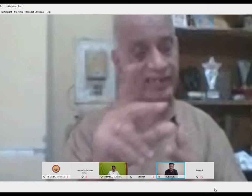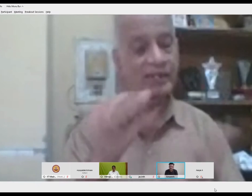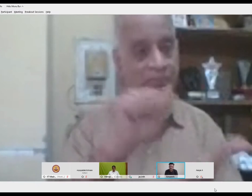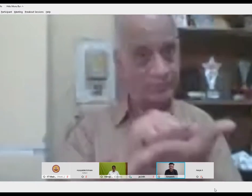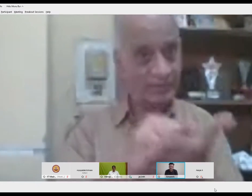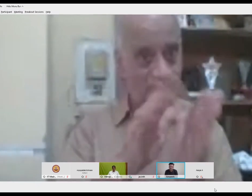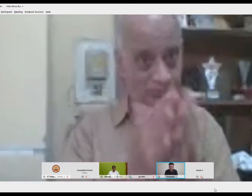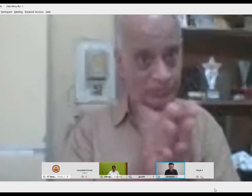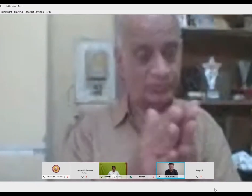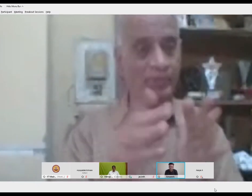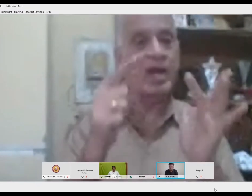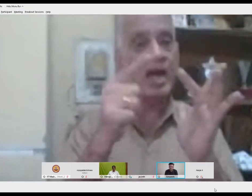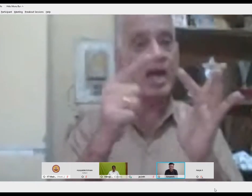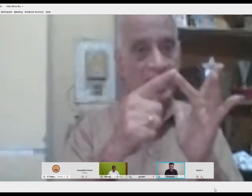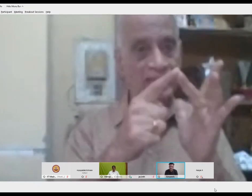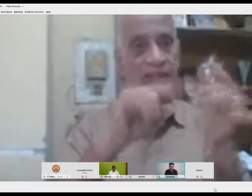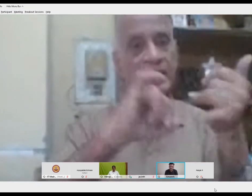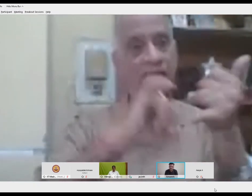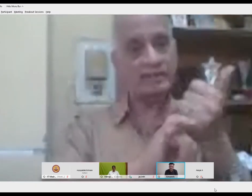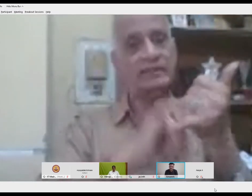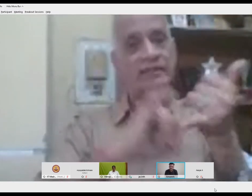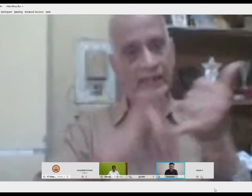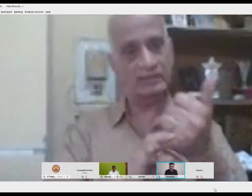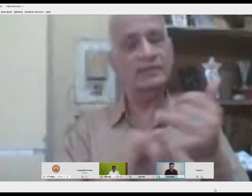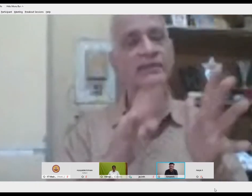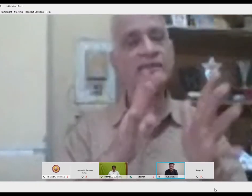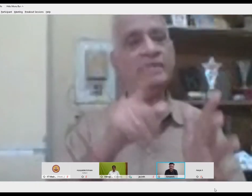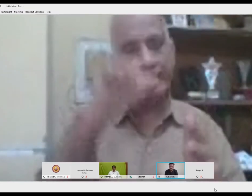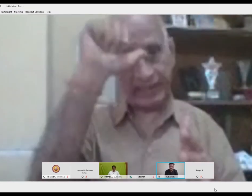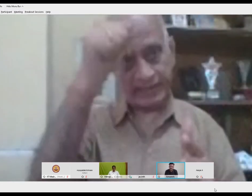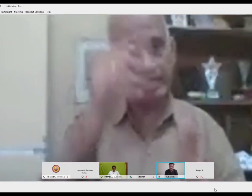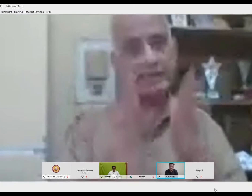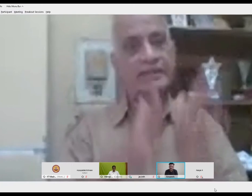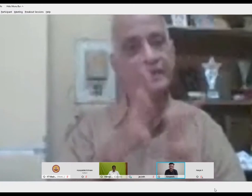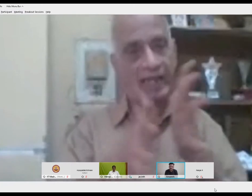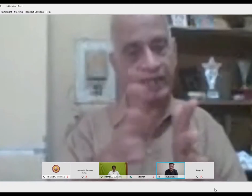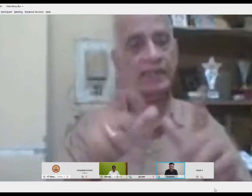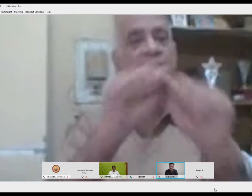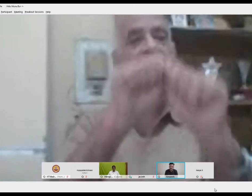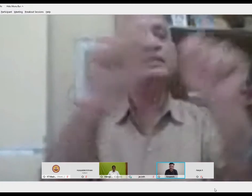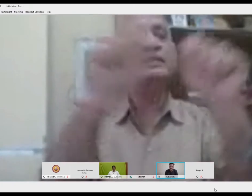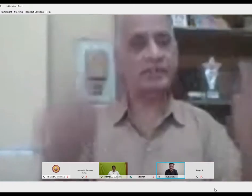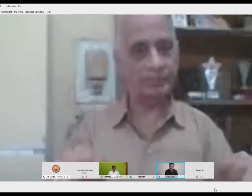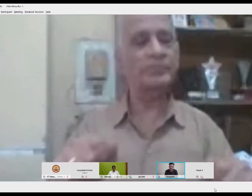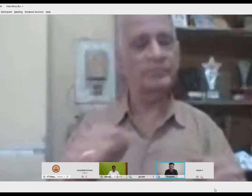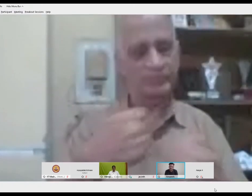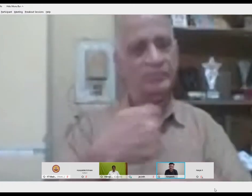not allowed but it's used it had to do with the